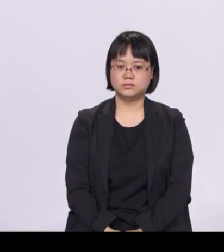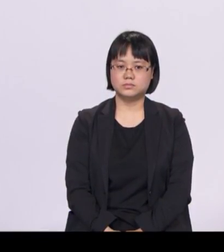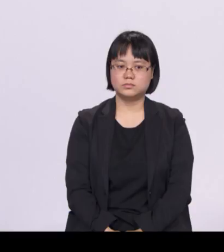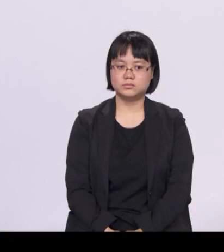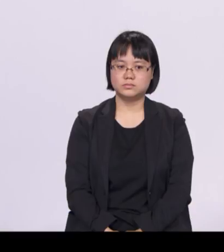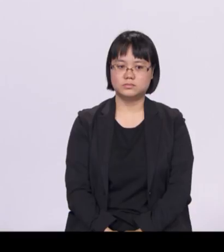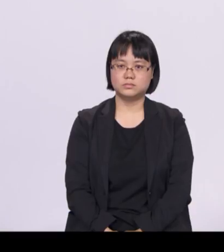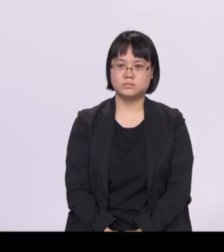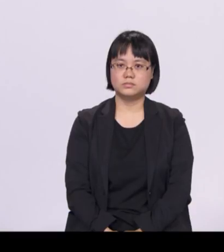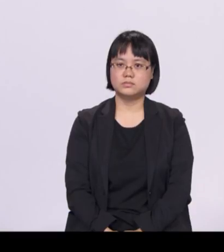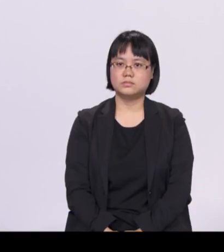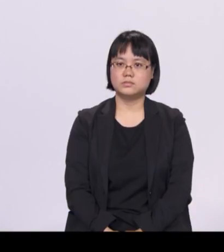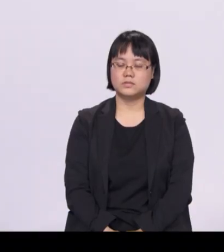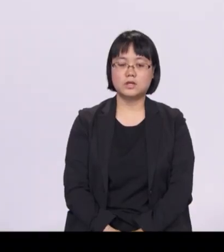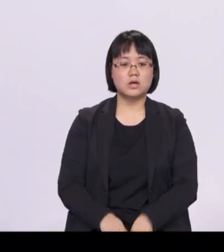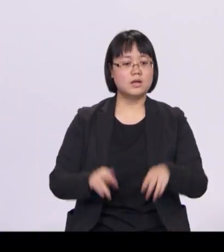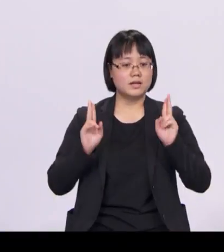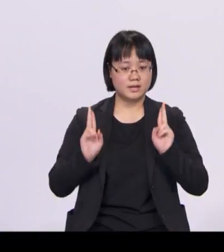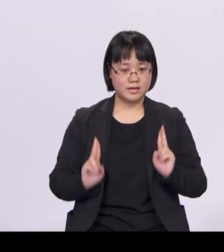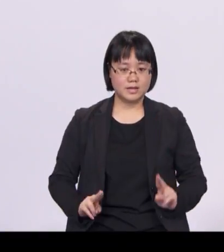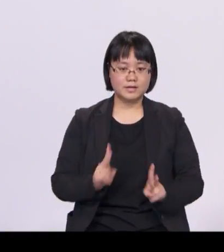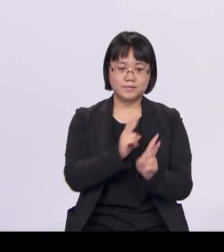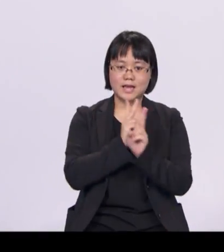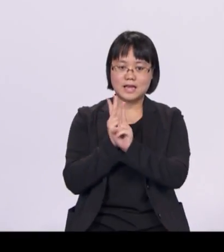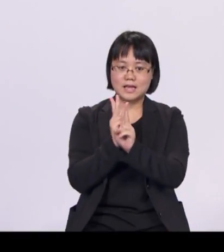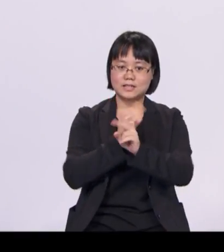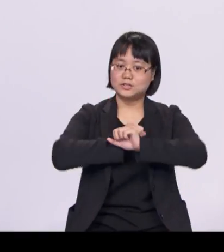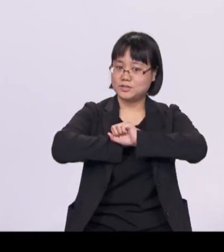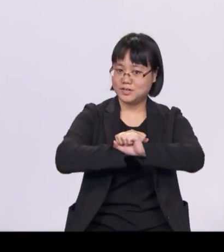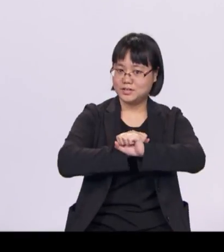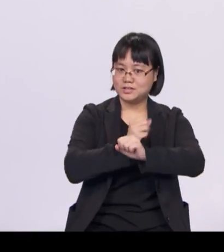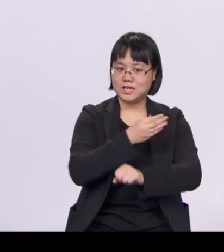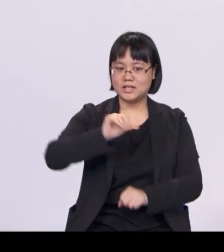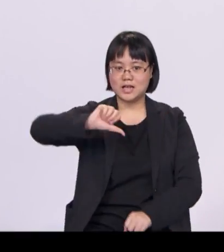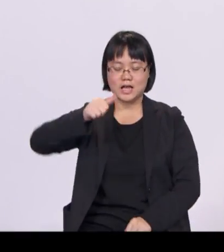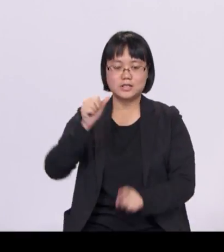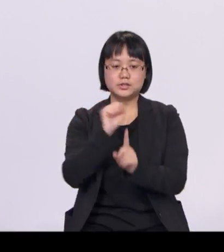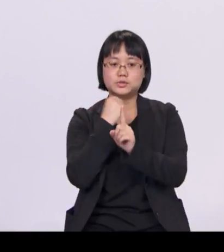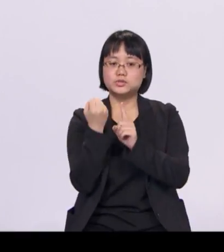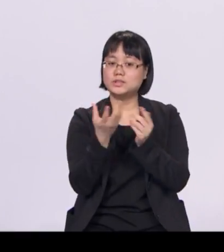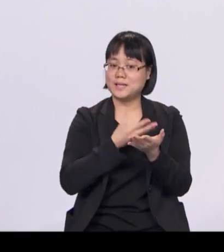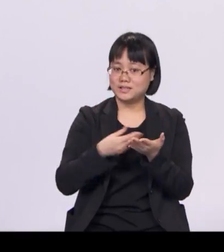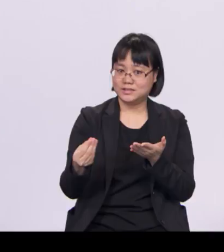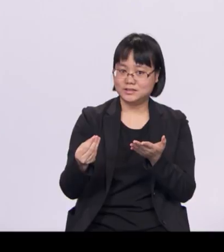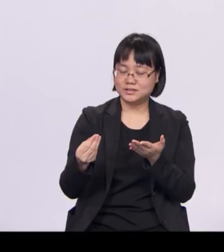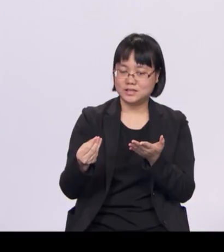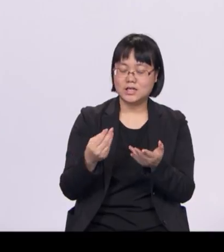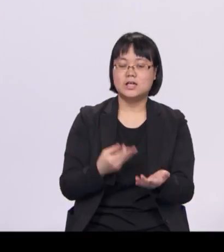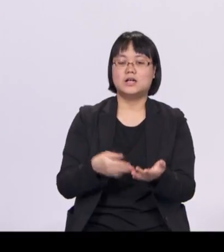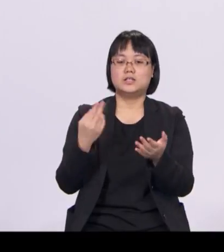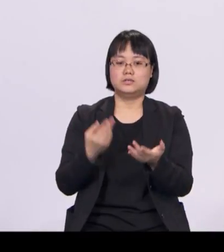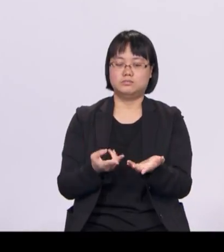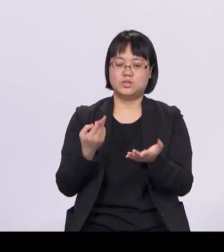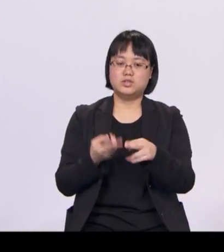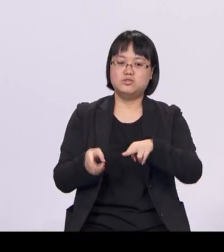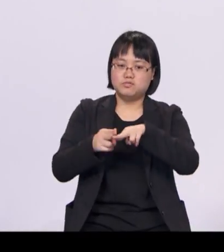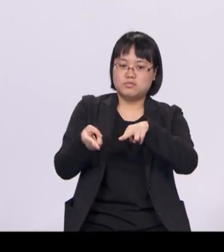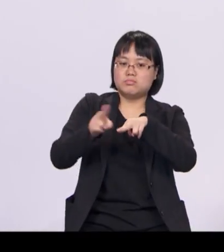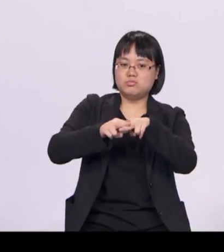For healthcare, security and other social spending, the increases will be recurrent, will benefit Singaporeans